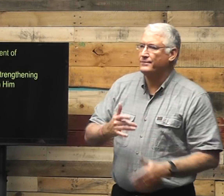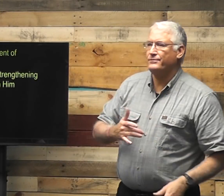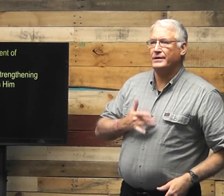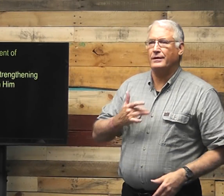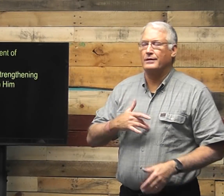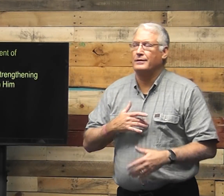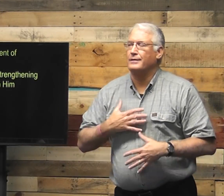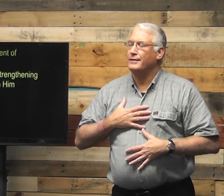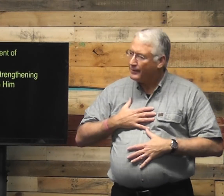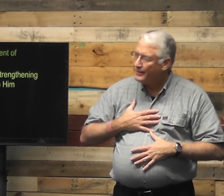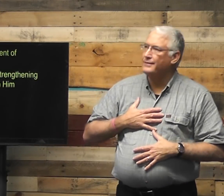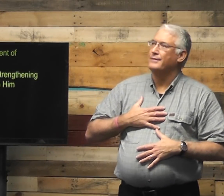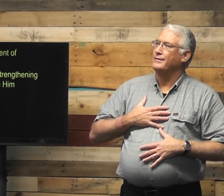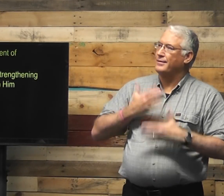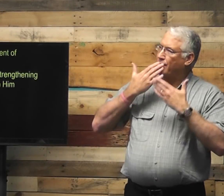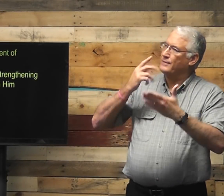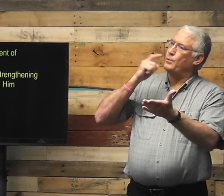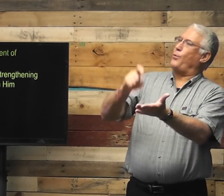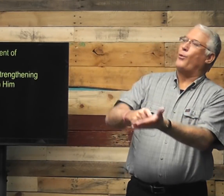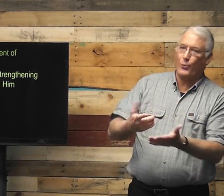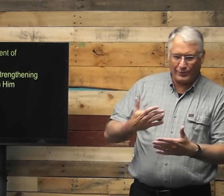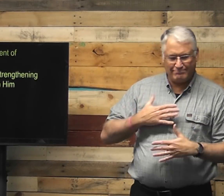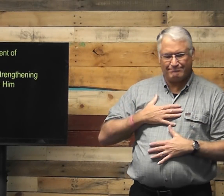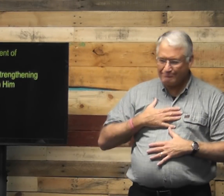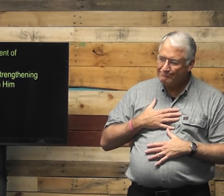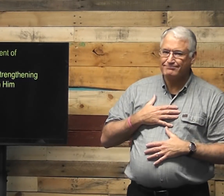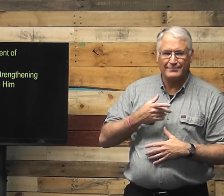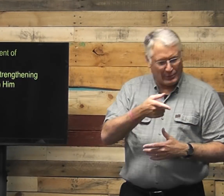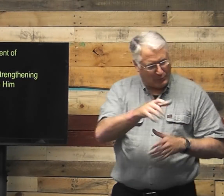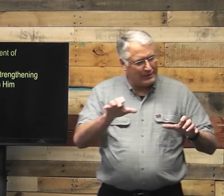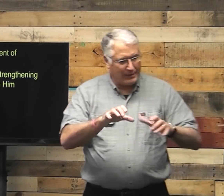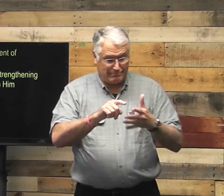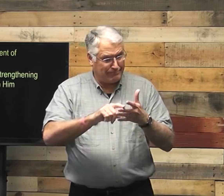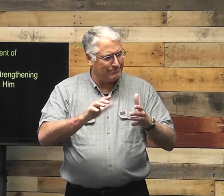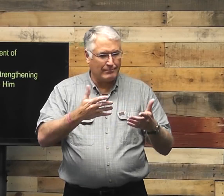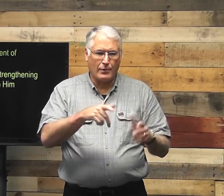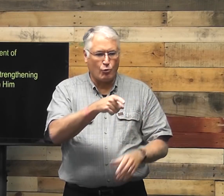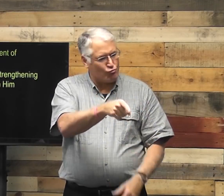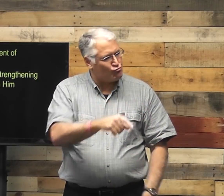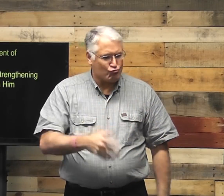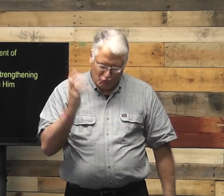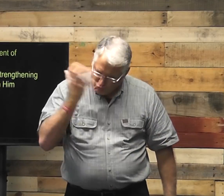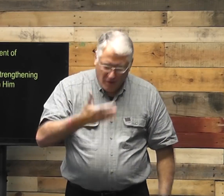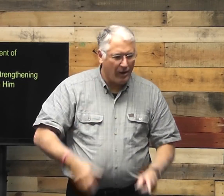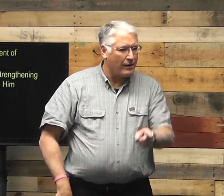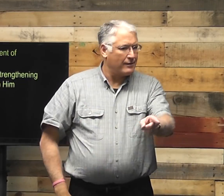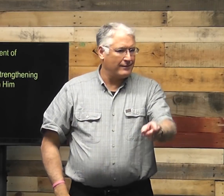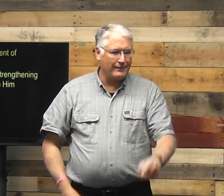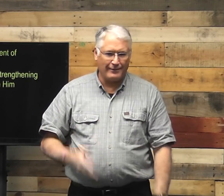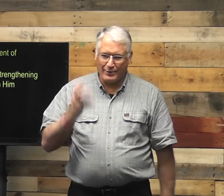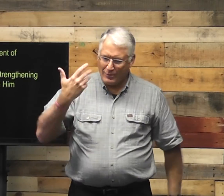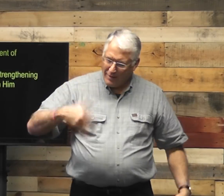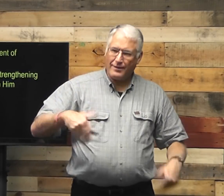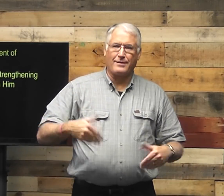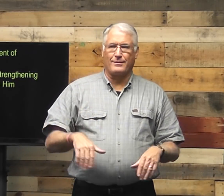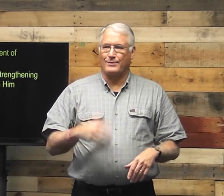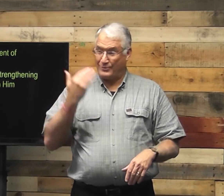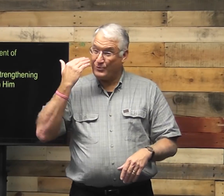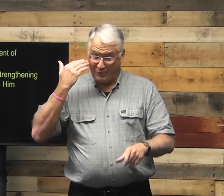You know, your wife feels touched. Oh, thank you for noticing. You know, you are just awesome. That's what,